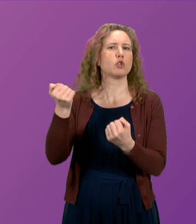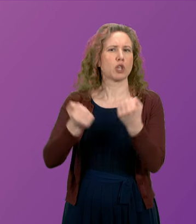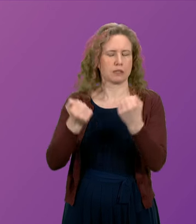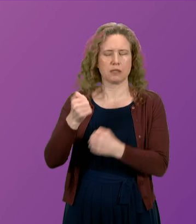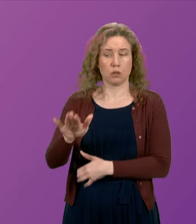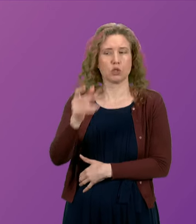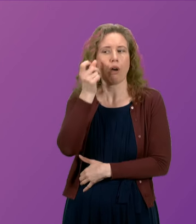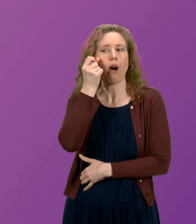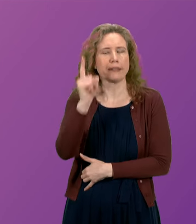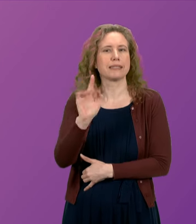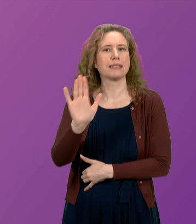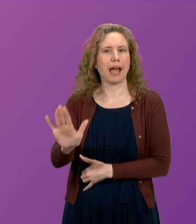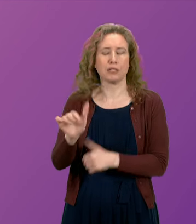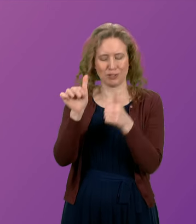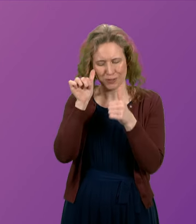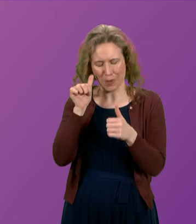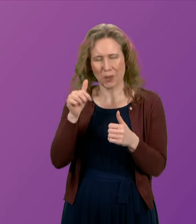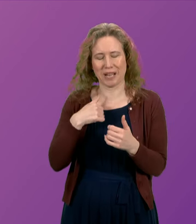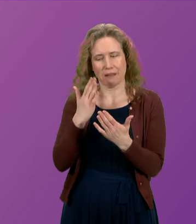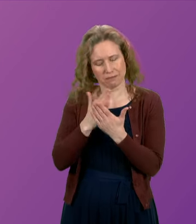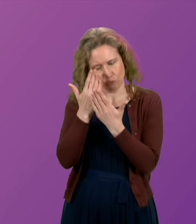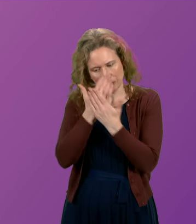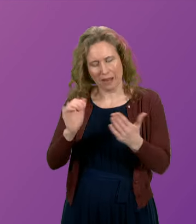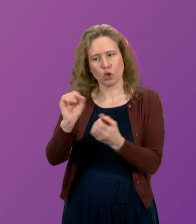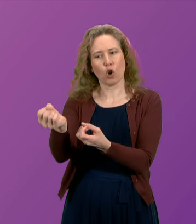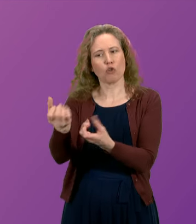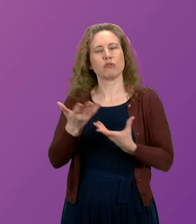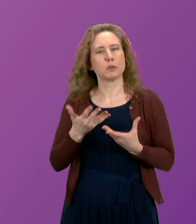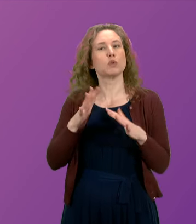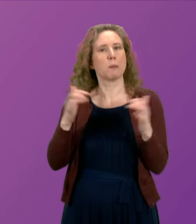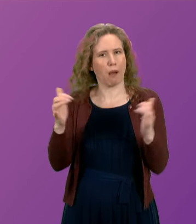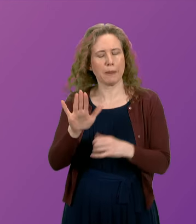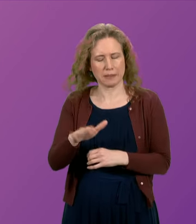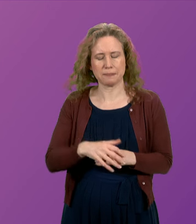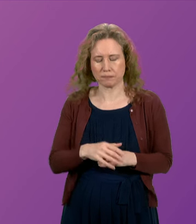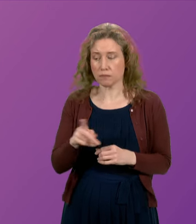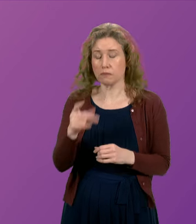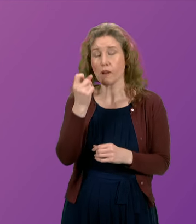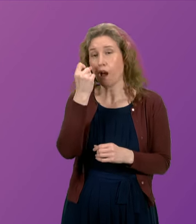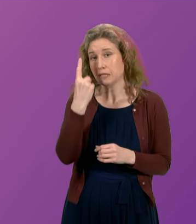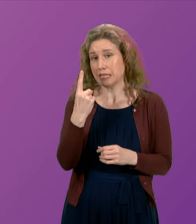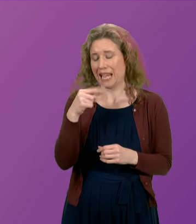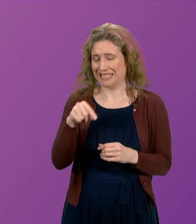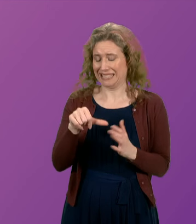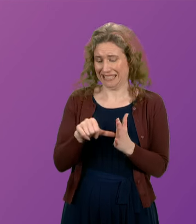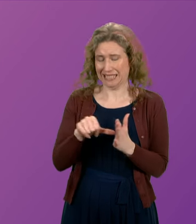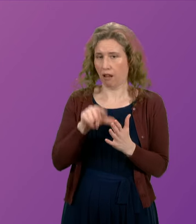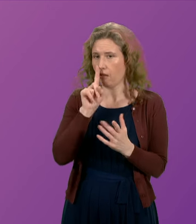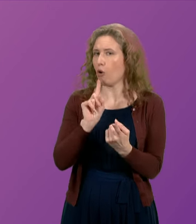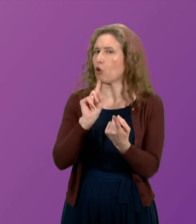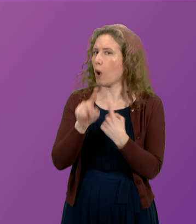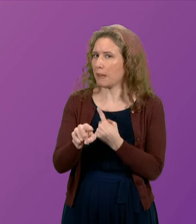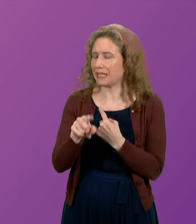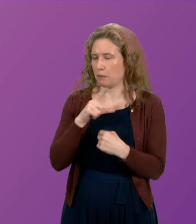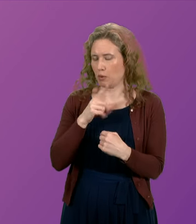understand and she knows how much I respect her contribution to Parliament on this matter. She'll understand it's difficult for me to comment